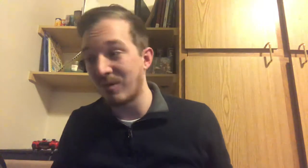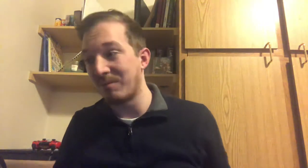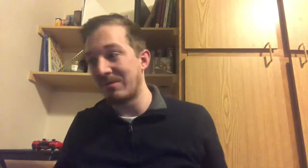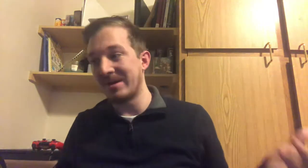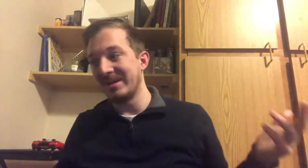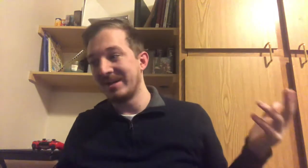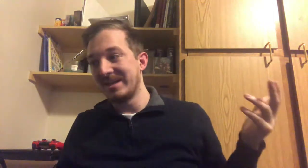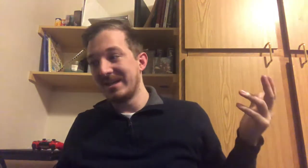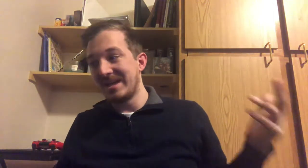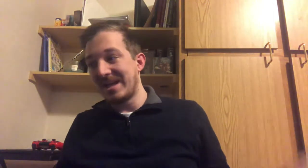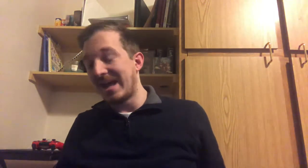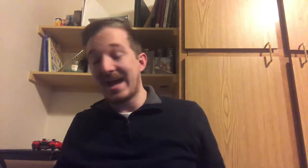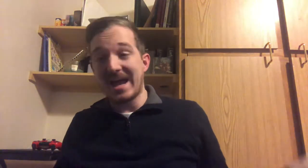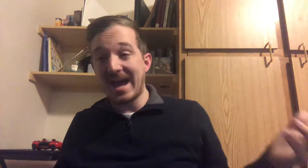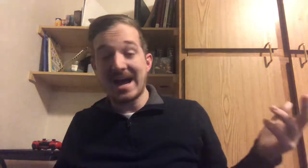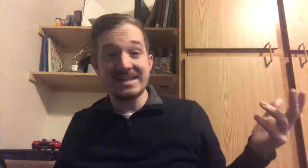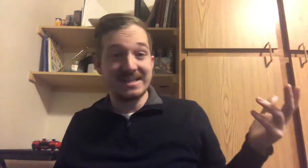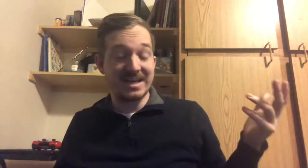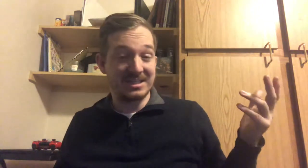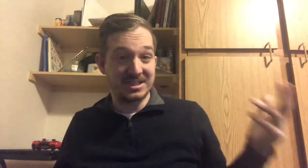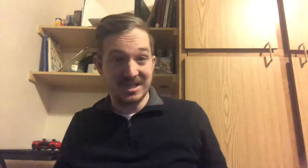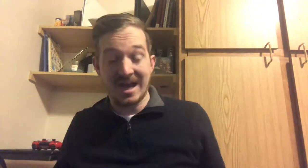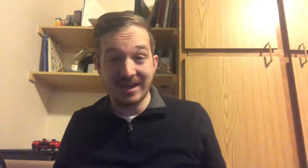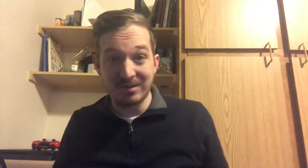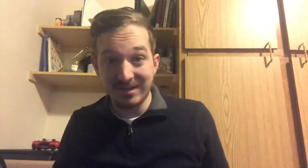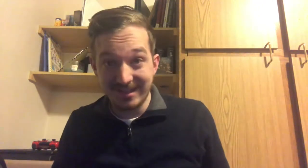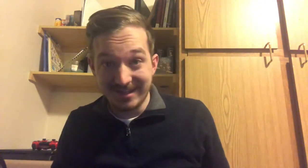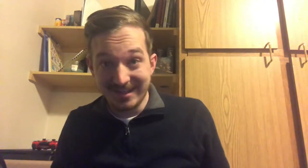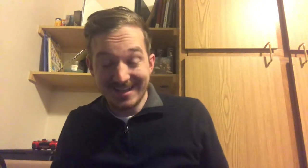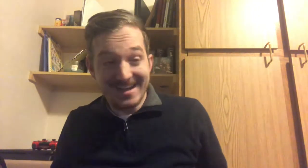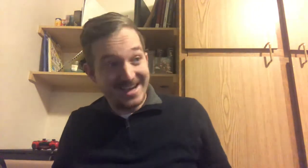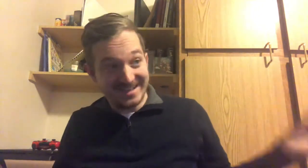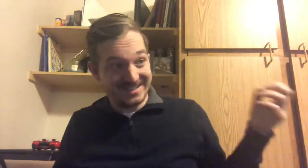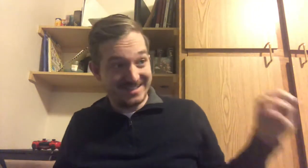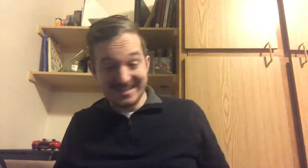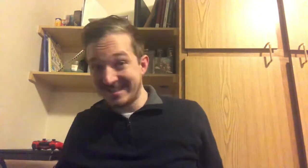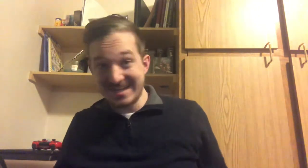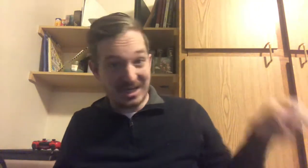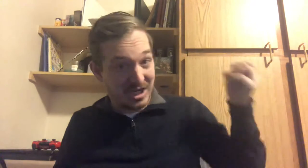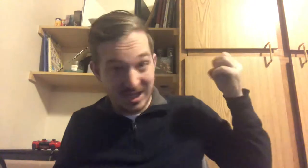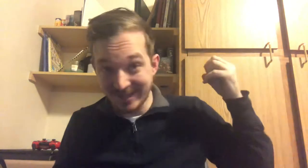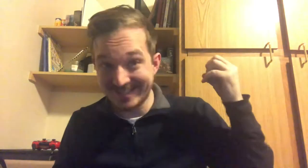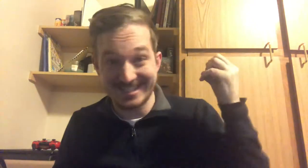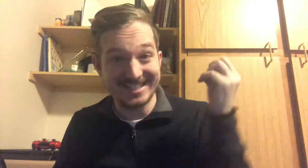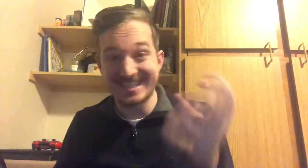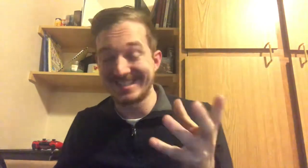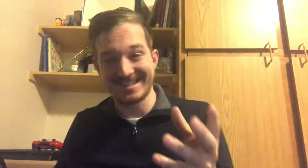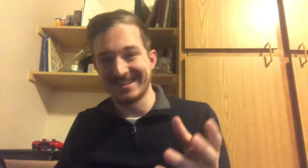but as a child, existed consistently.